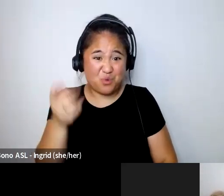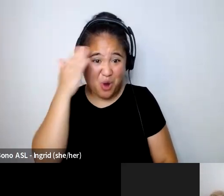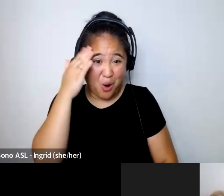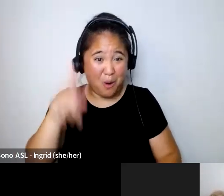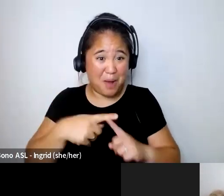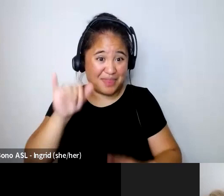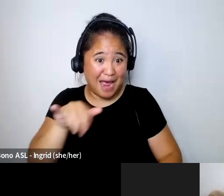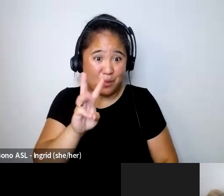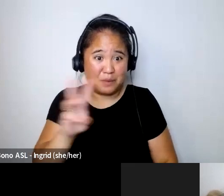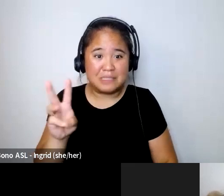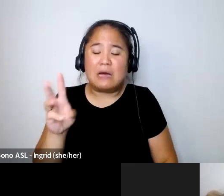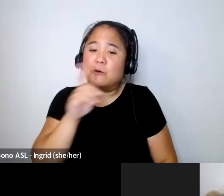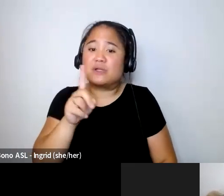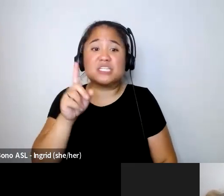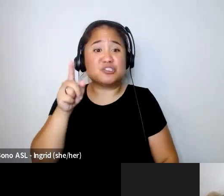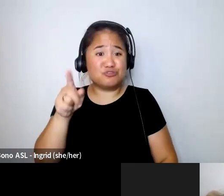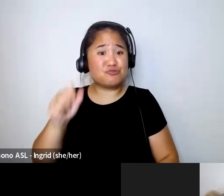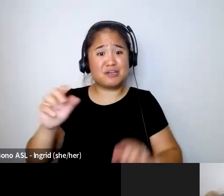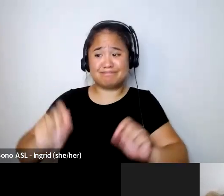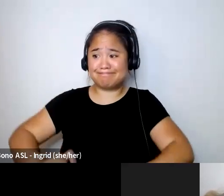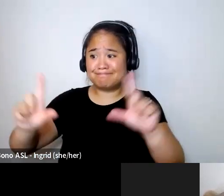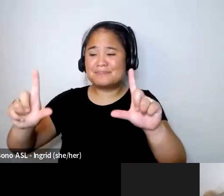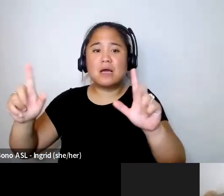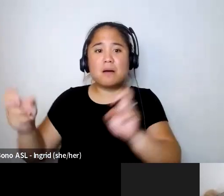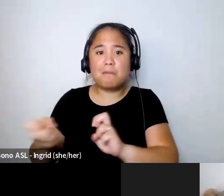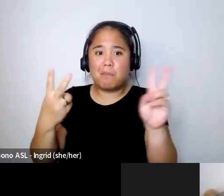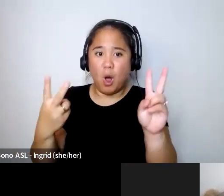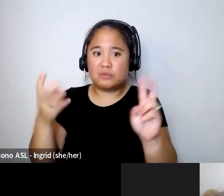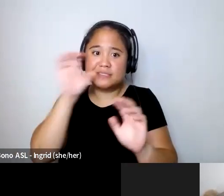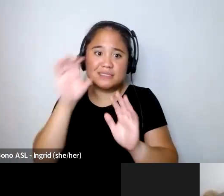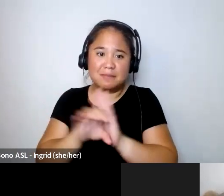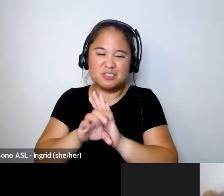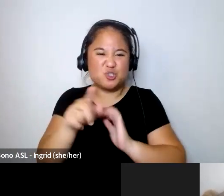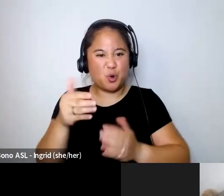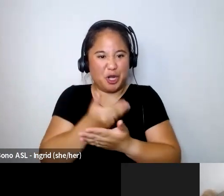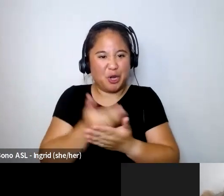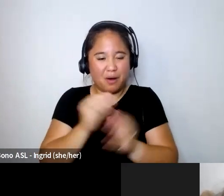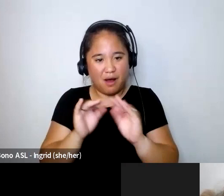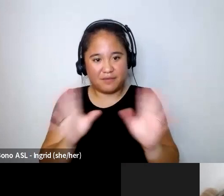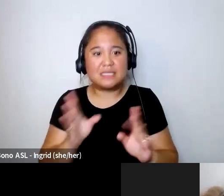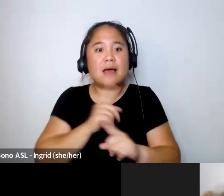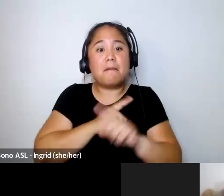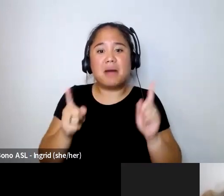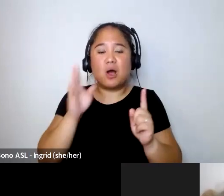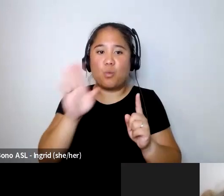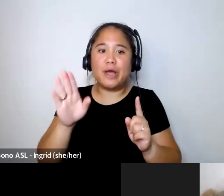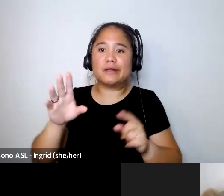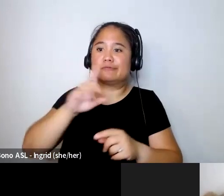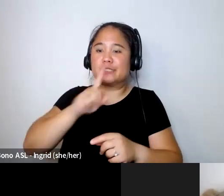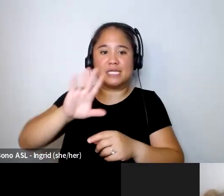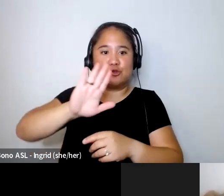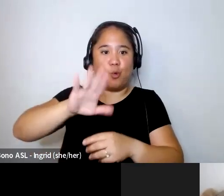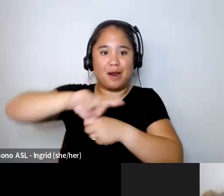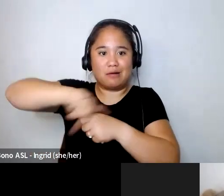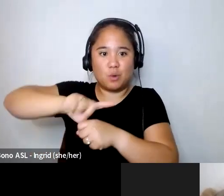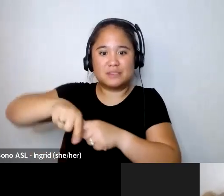you could go on there you put up your images as a novice and then it like localizes your area so i'm